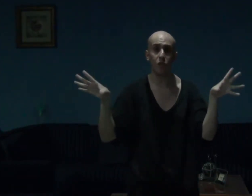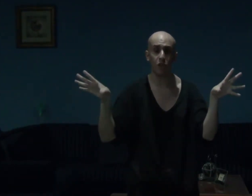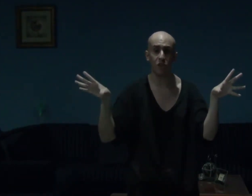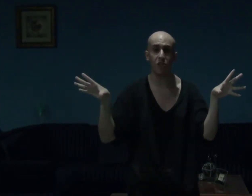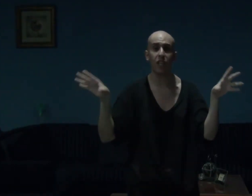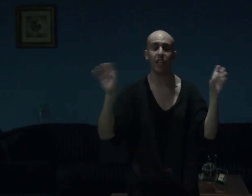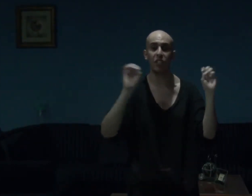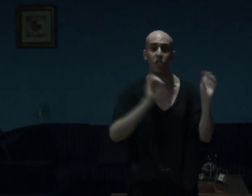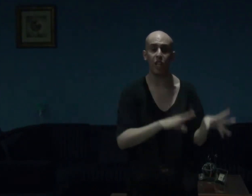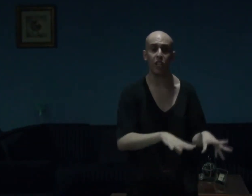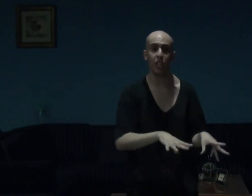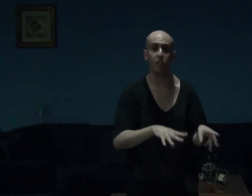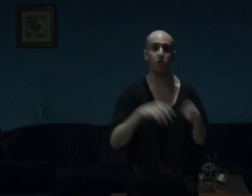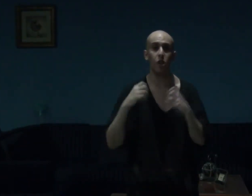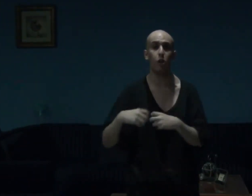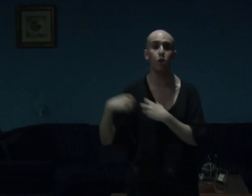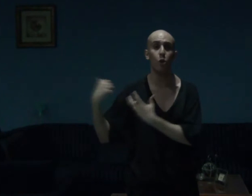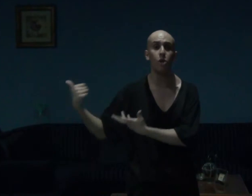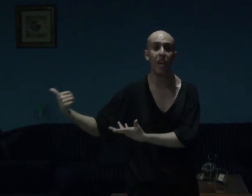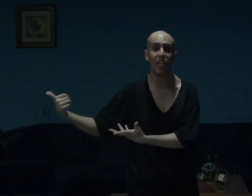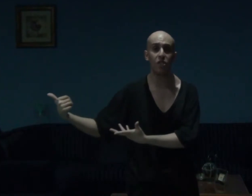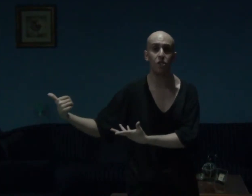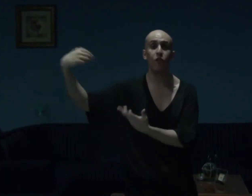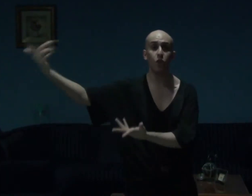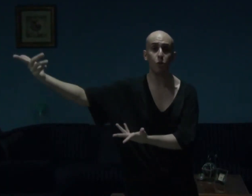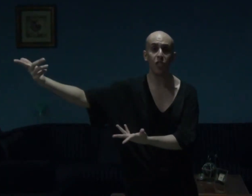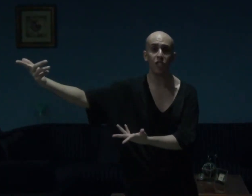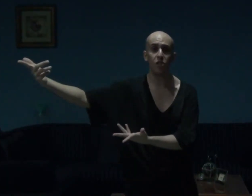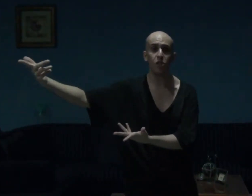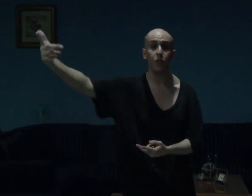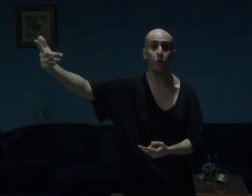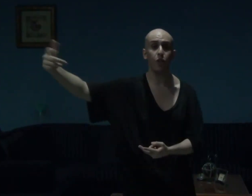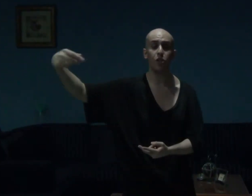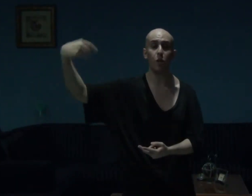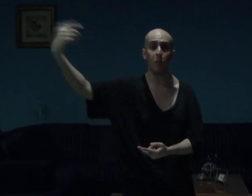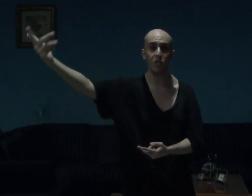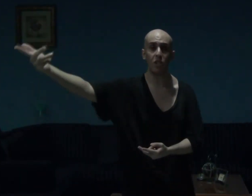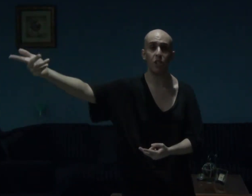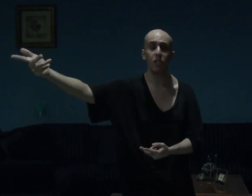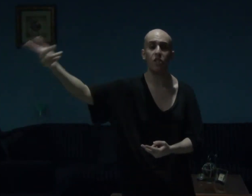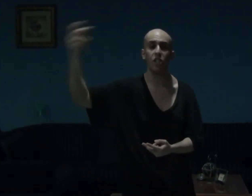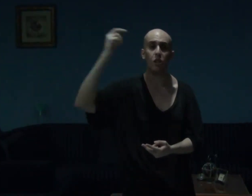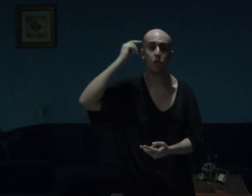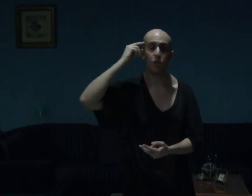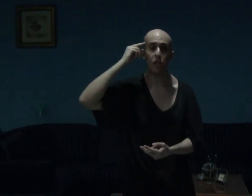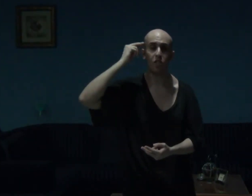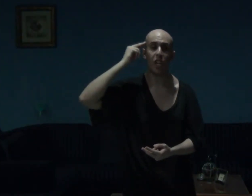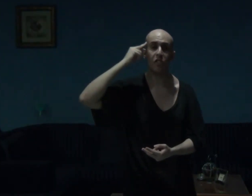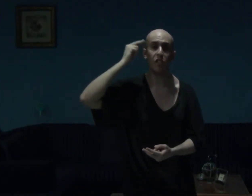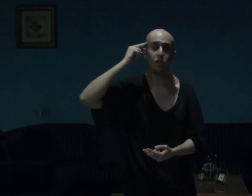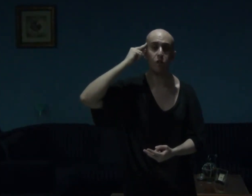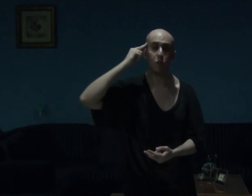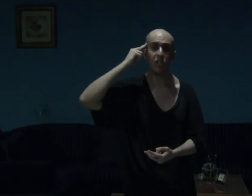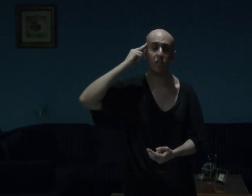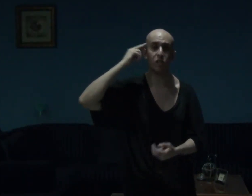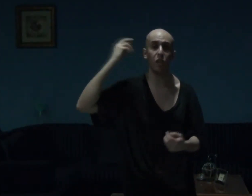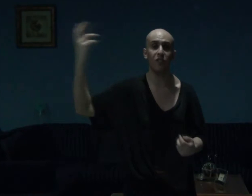voices guys and gals are known as, Furies, furies, furies are basically the inner thoughts and inner struggles of